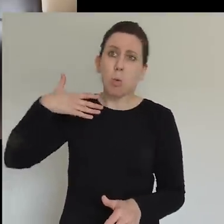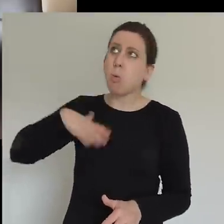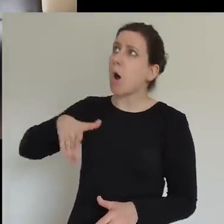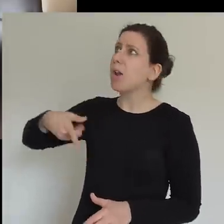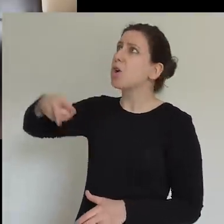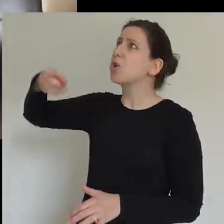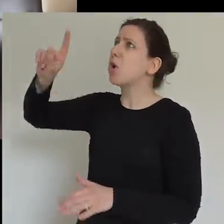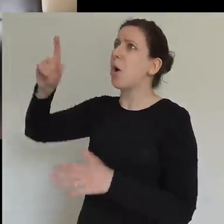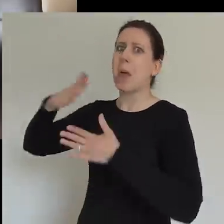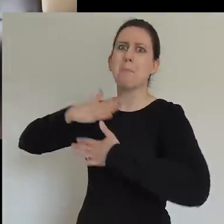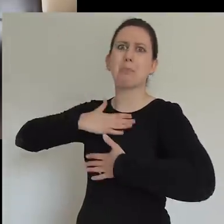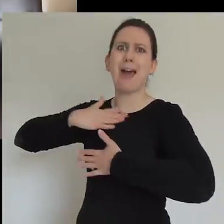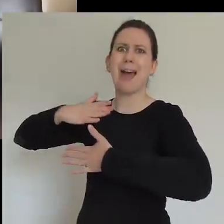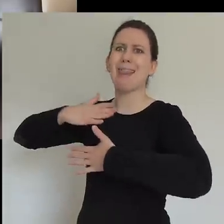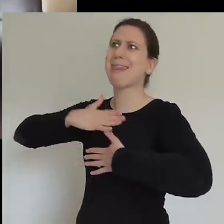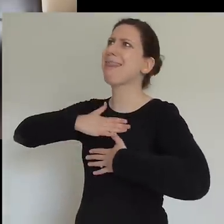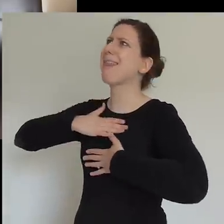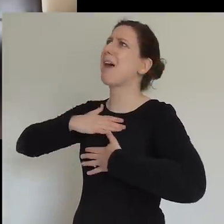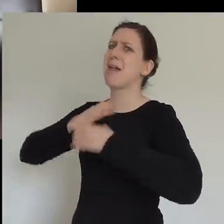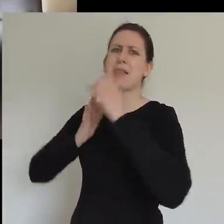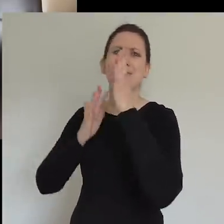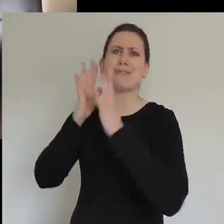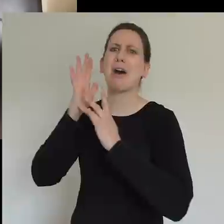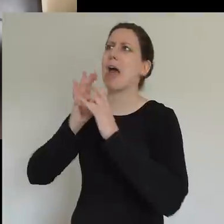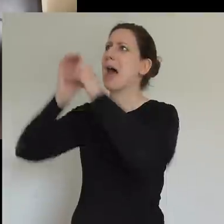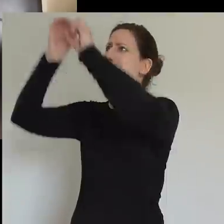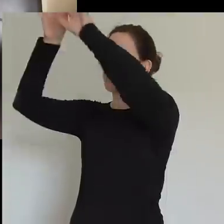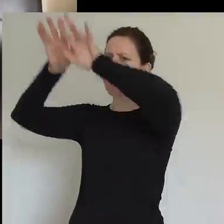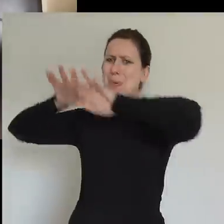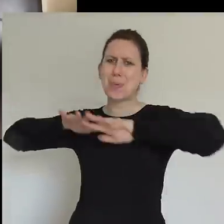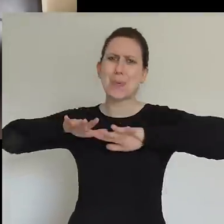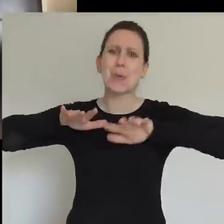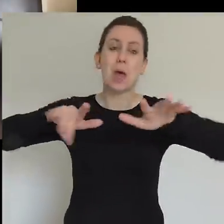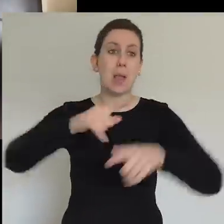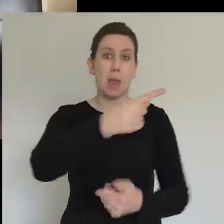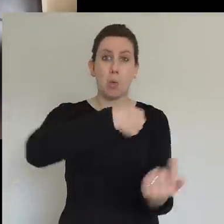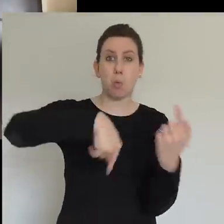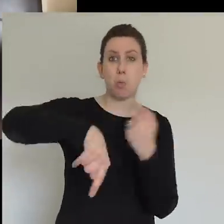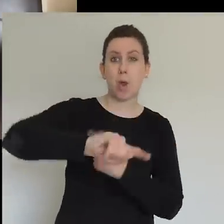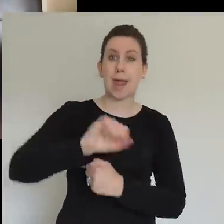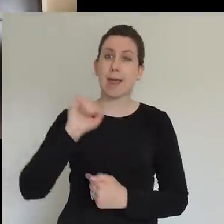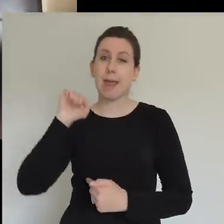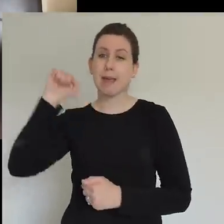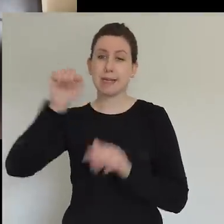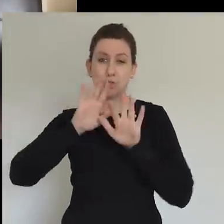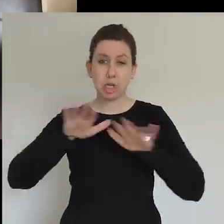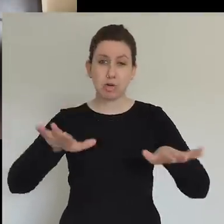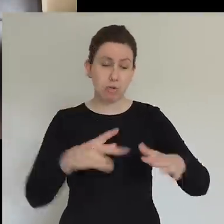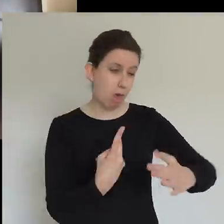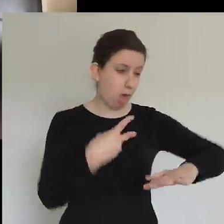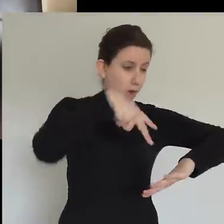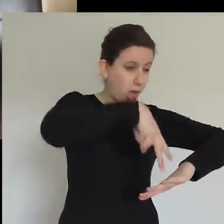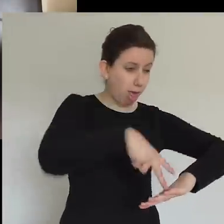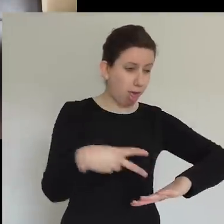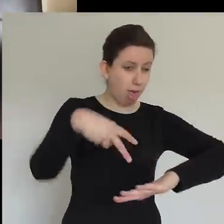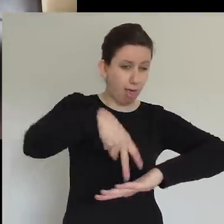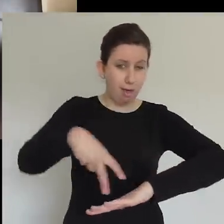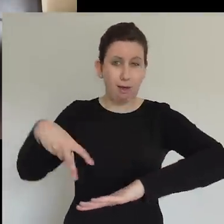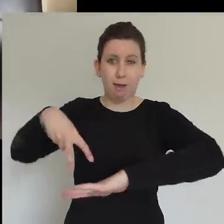children again. And that we would arise like an army, and advance in a new way through this season. And that's our prayer, just